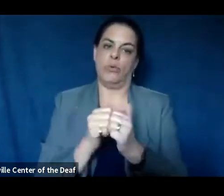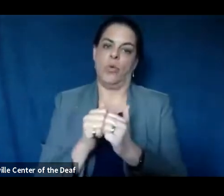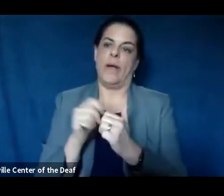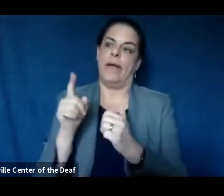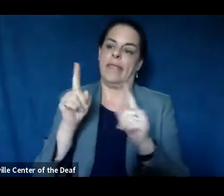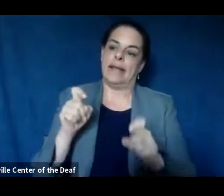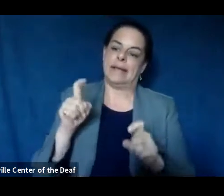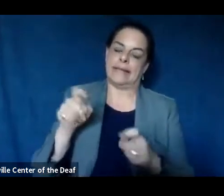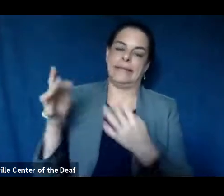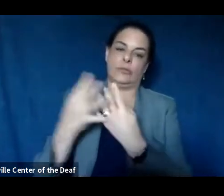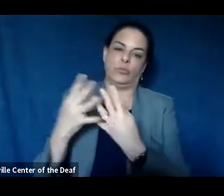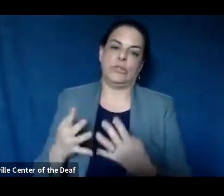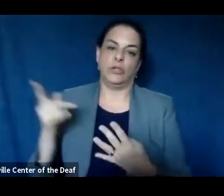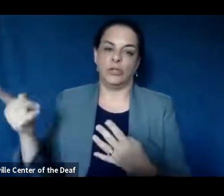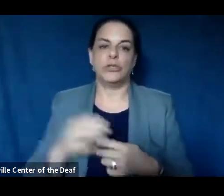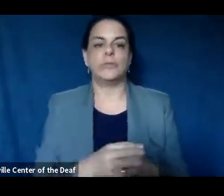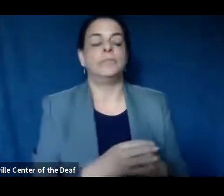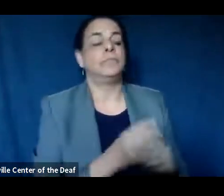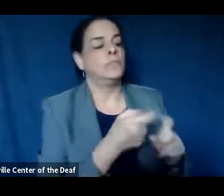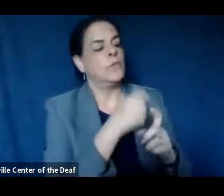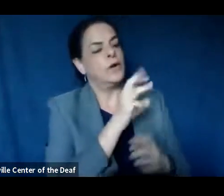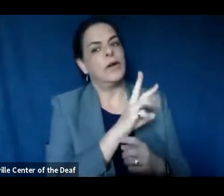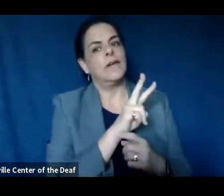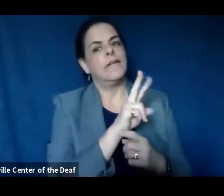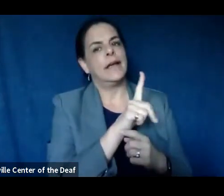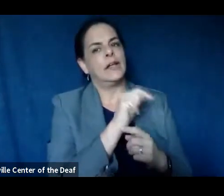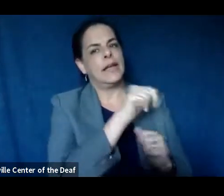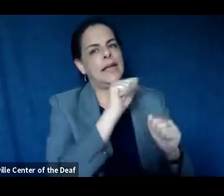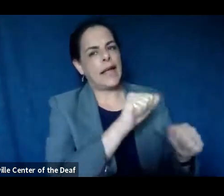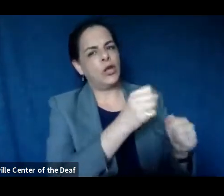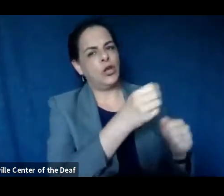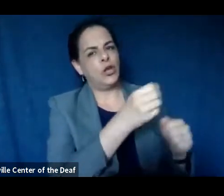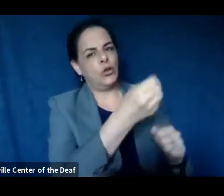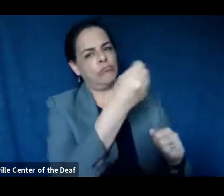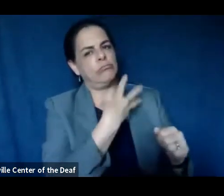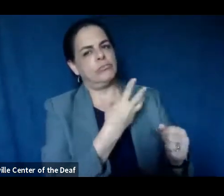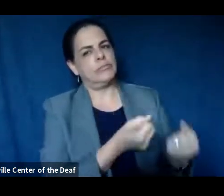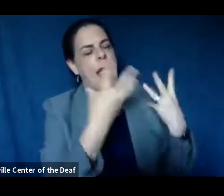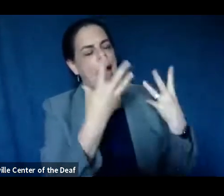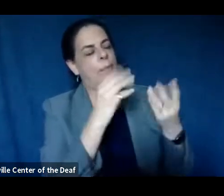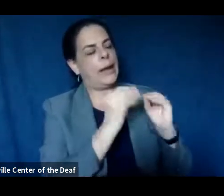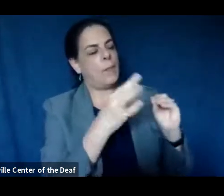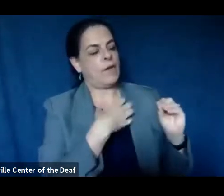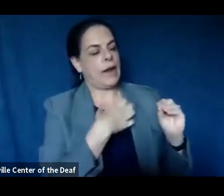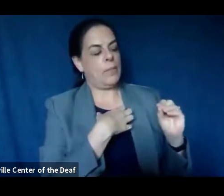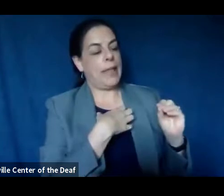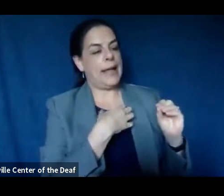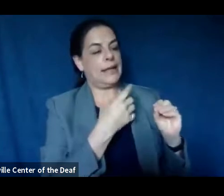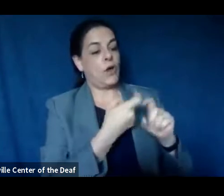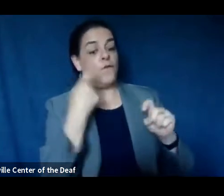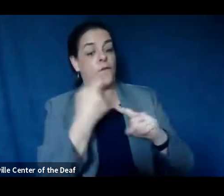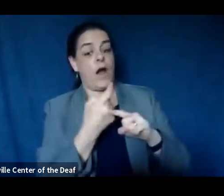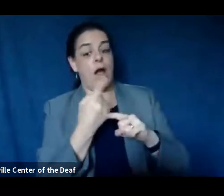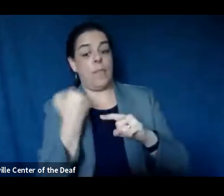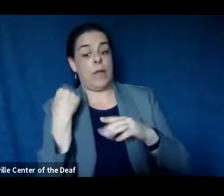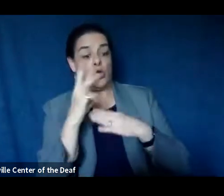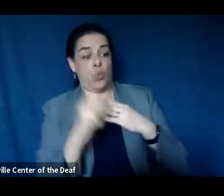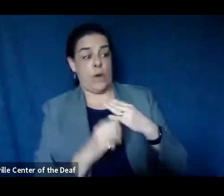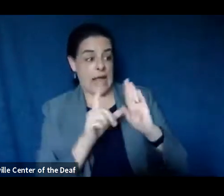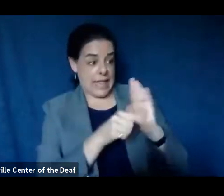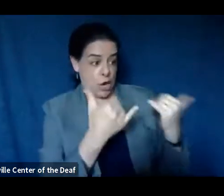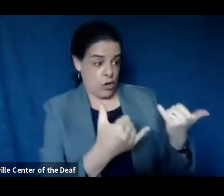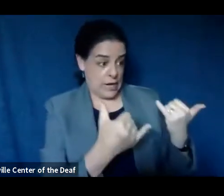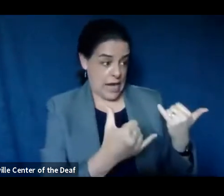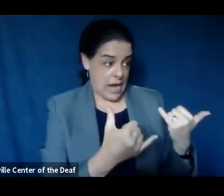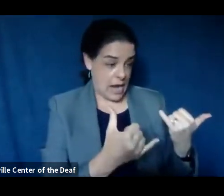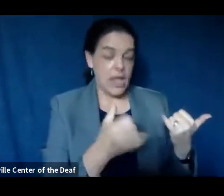well. From WVLT, can you send out the number of complaints from the week later today? Are we doing that? I'm